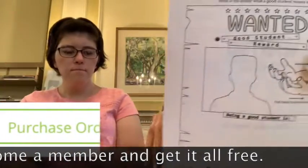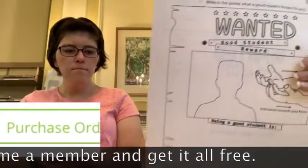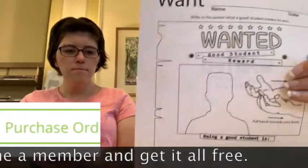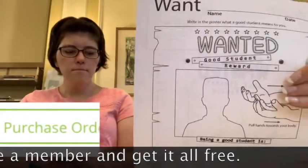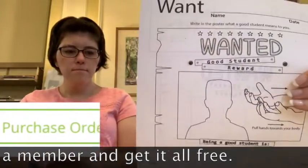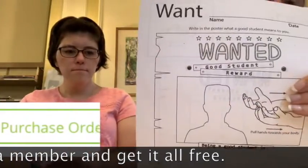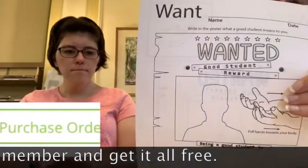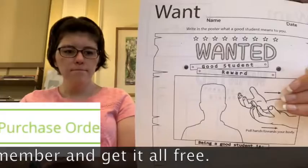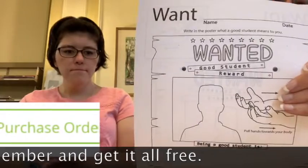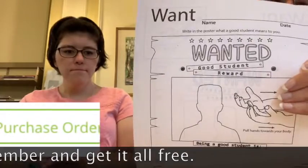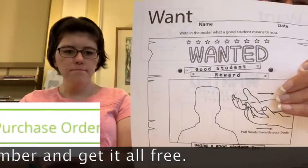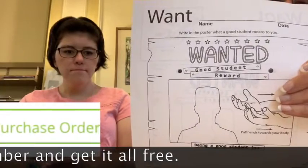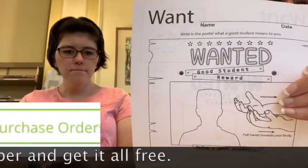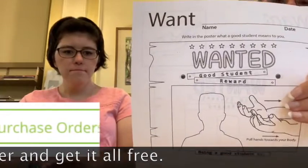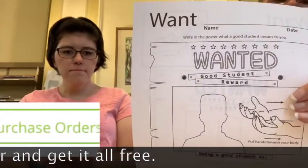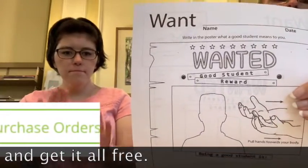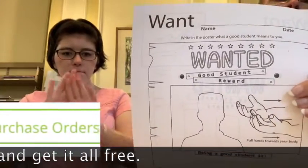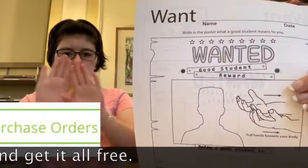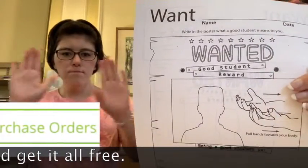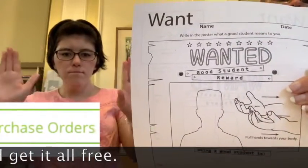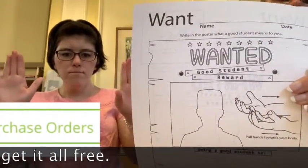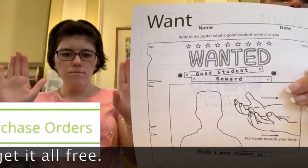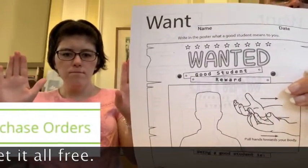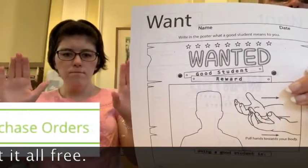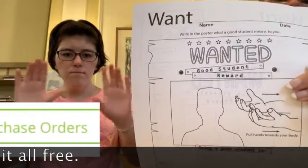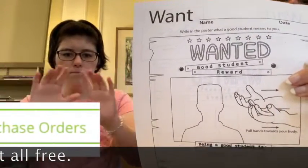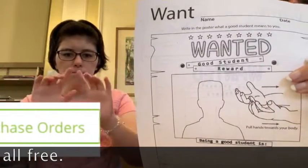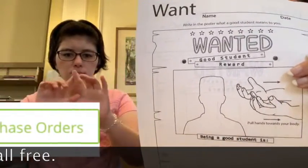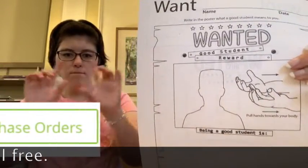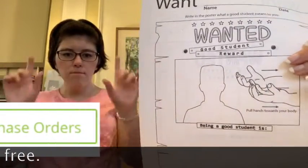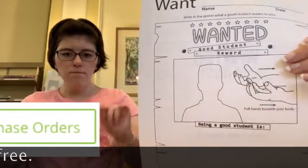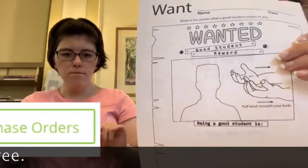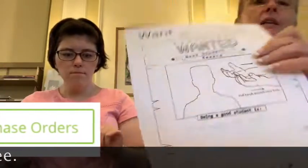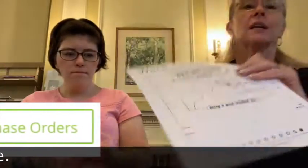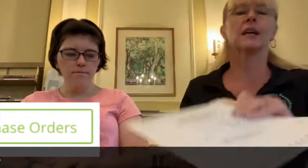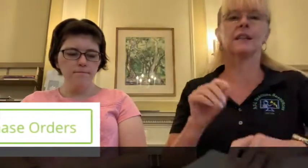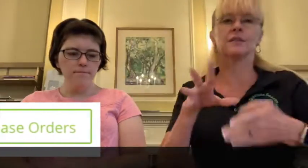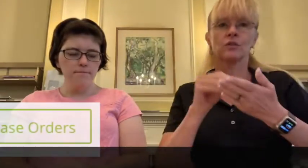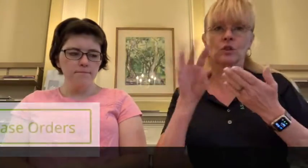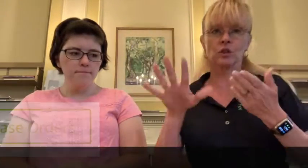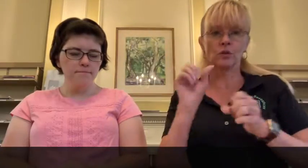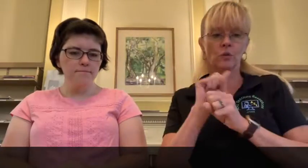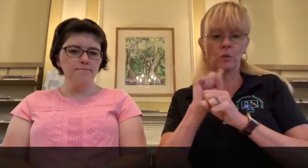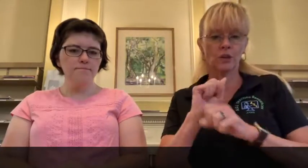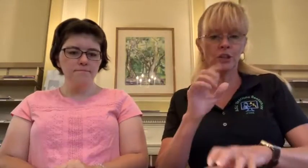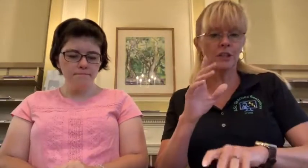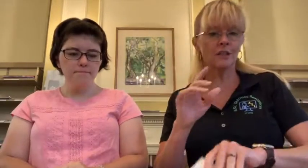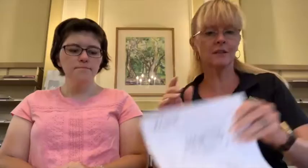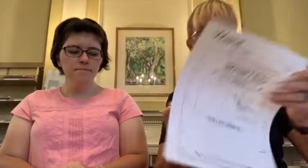the wall charts these are the student worksheets